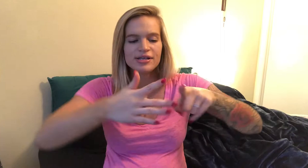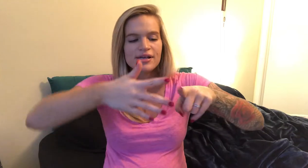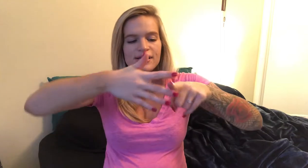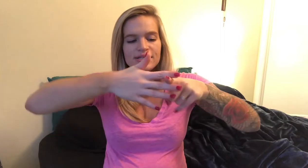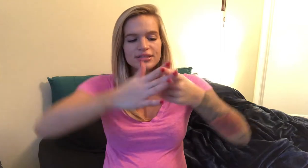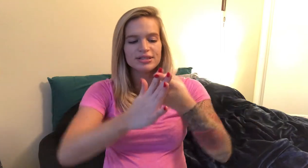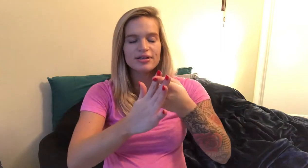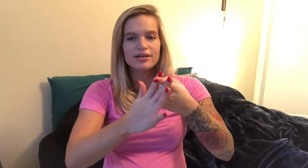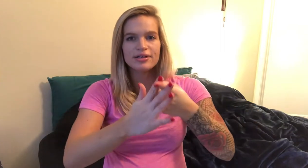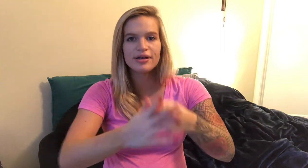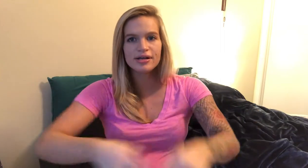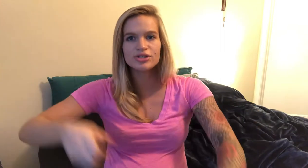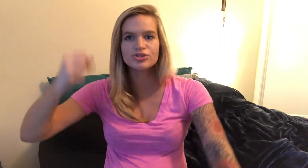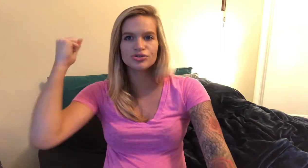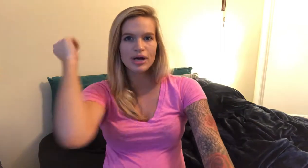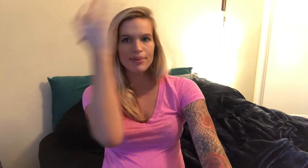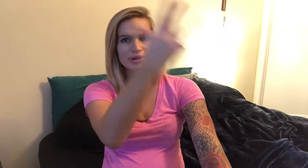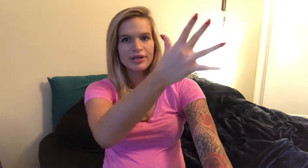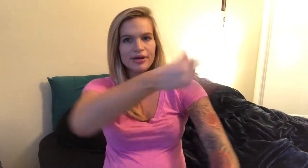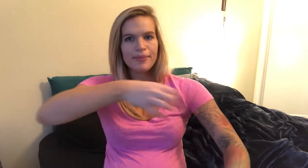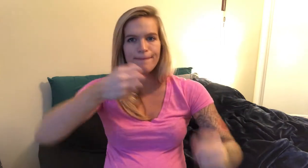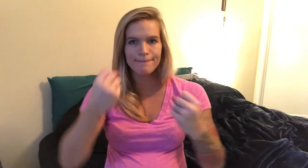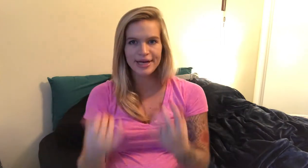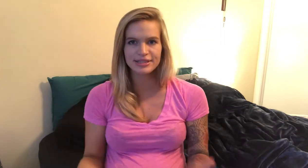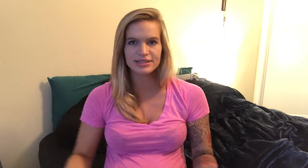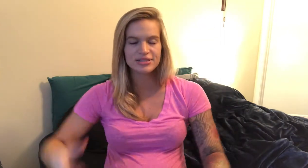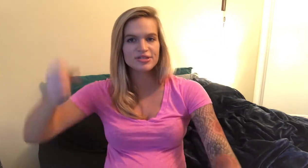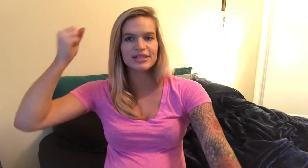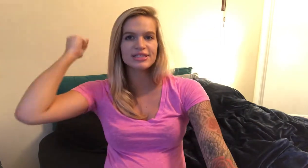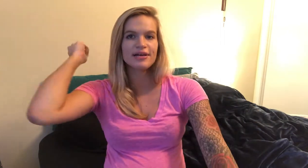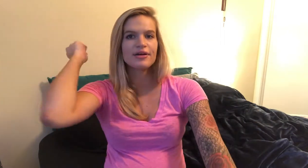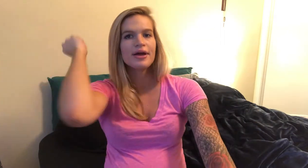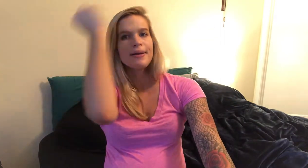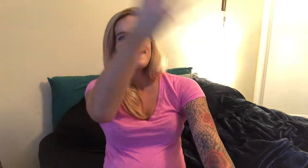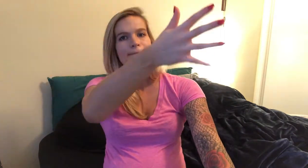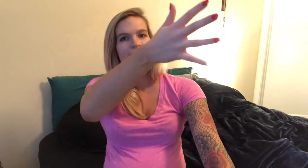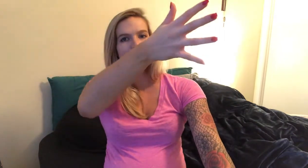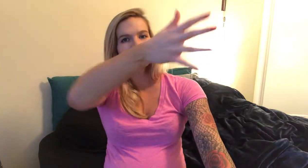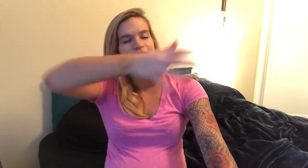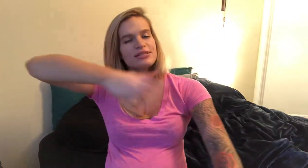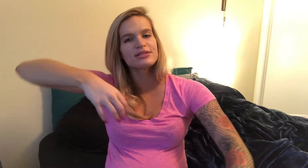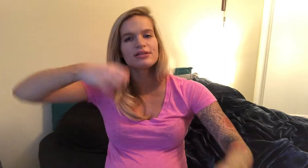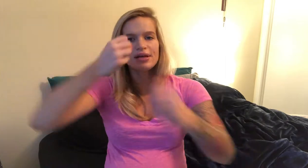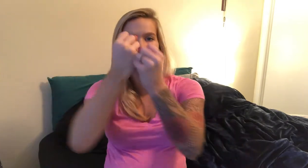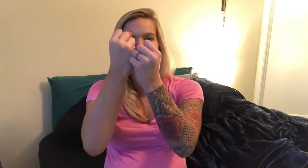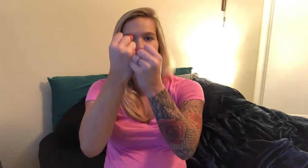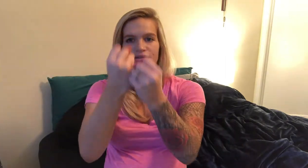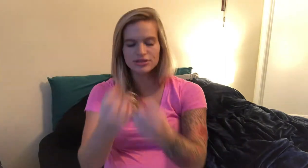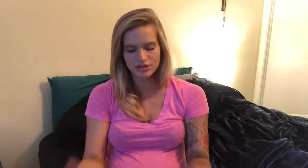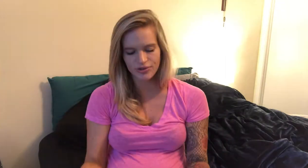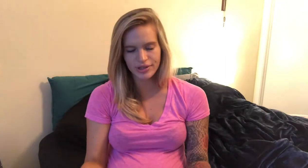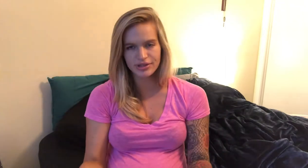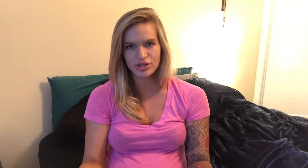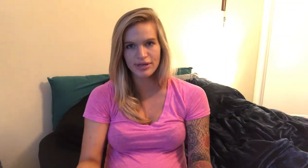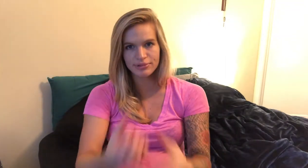started dropping passes so I signed passes and then showing dropped